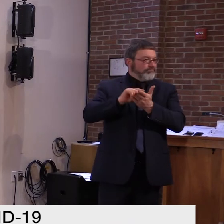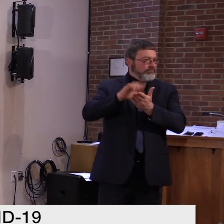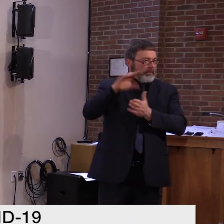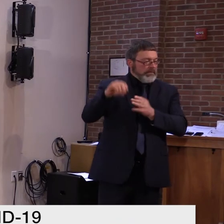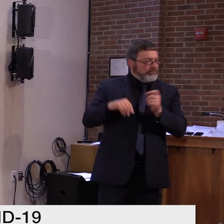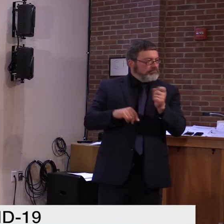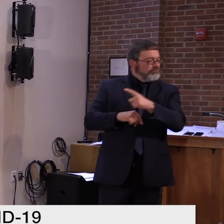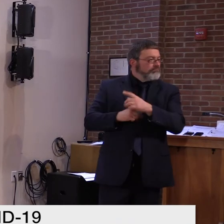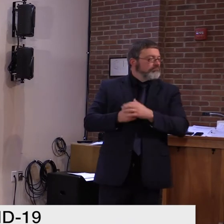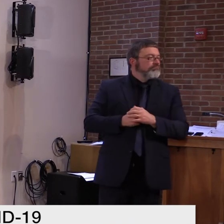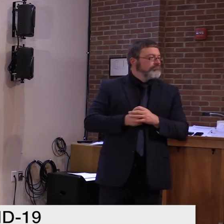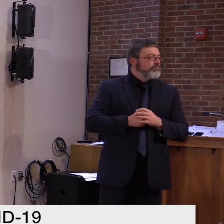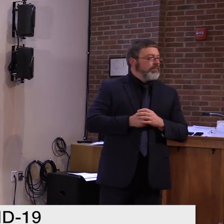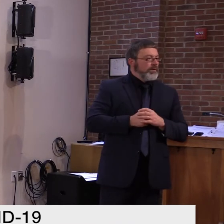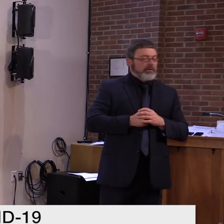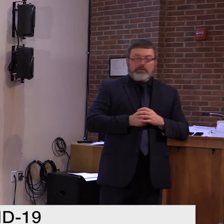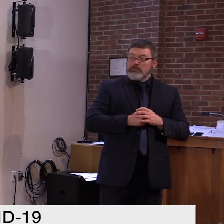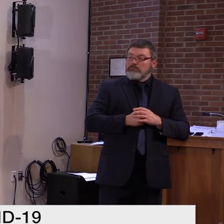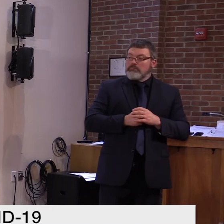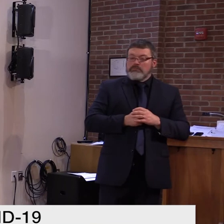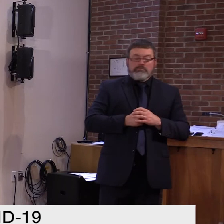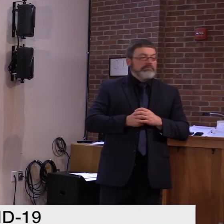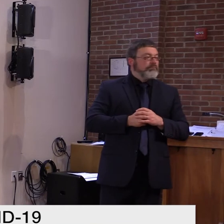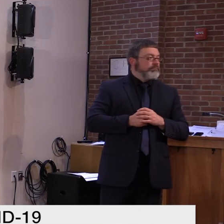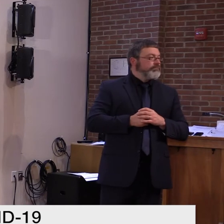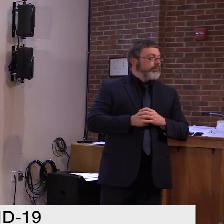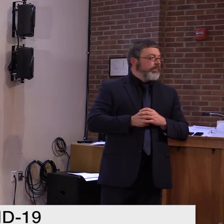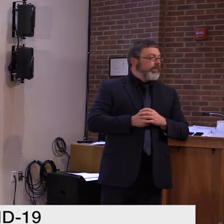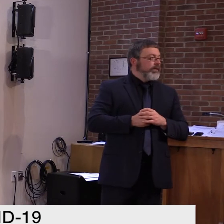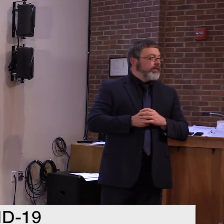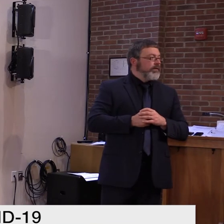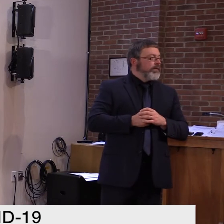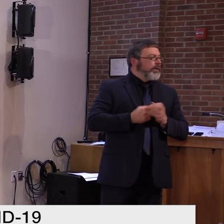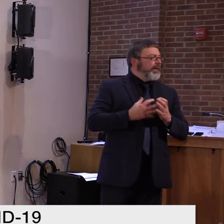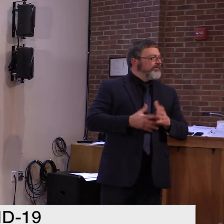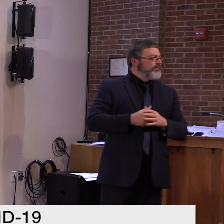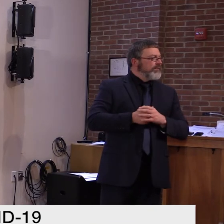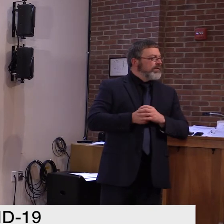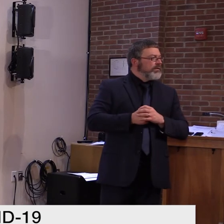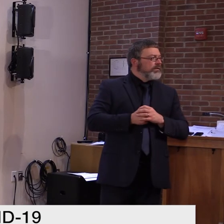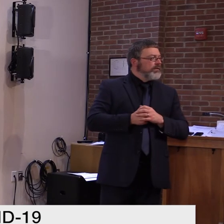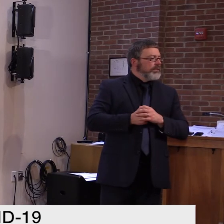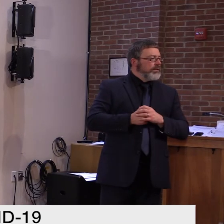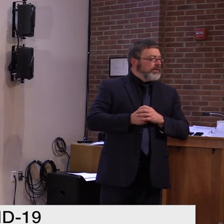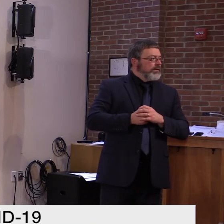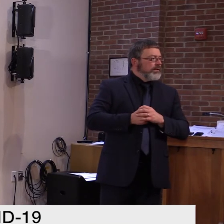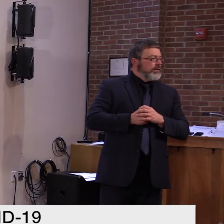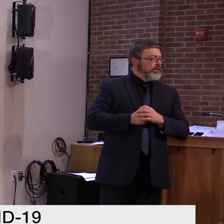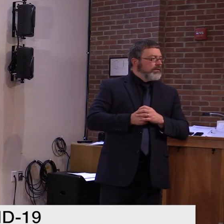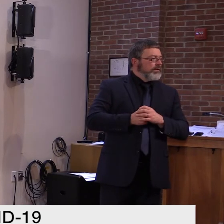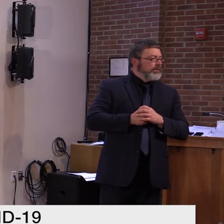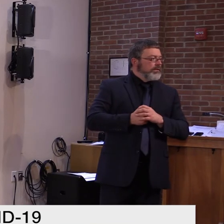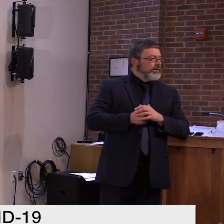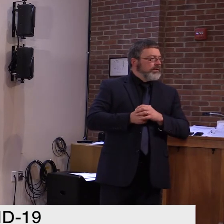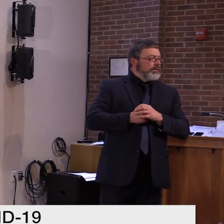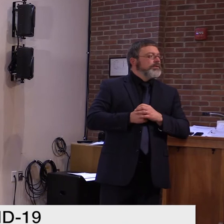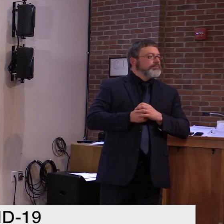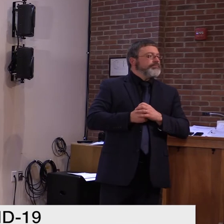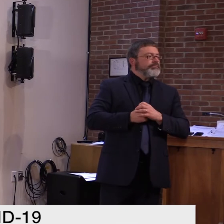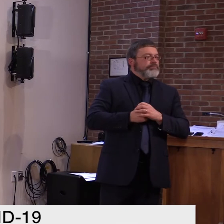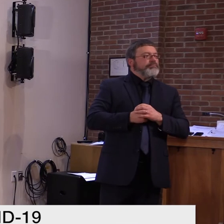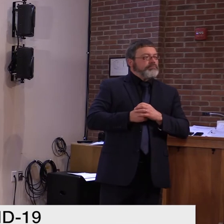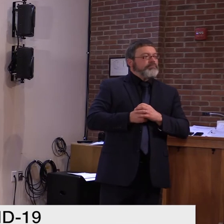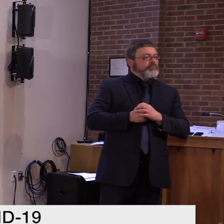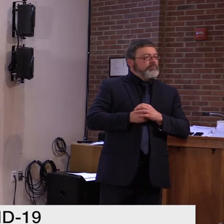Oh, um, I, uh, I noted